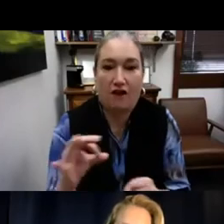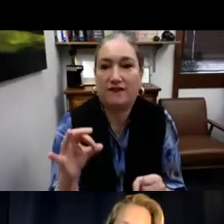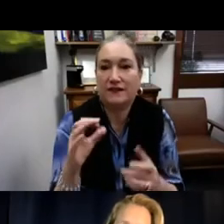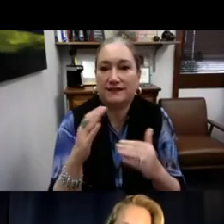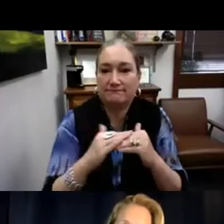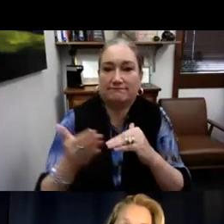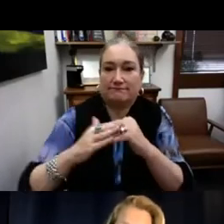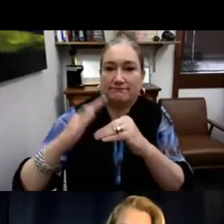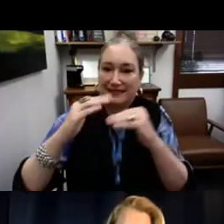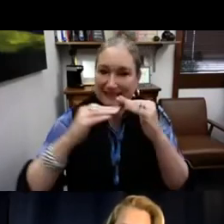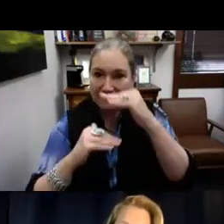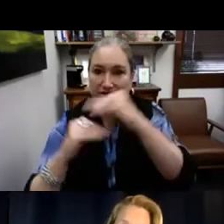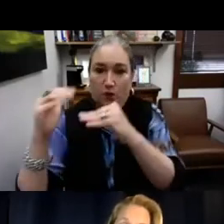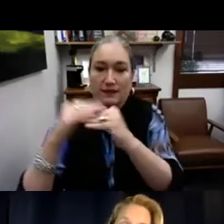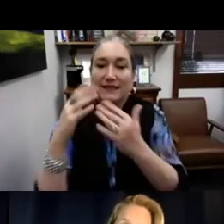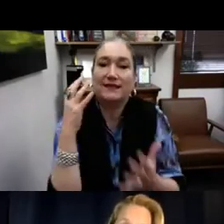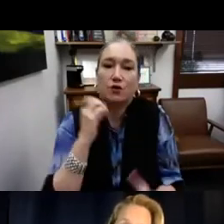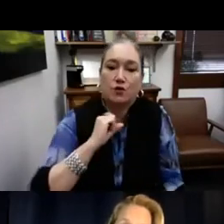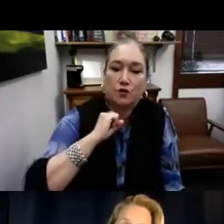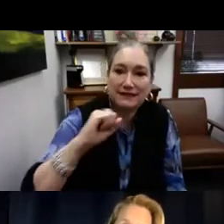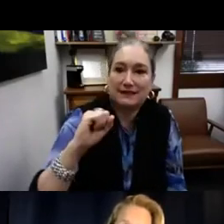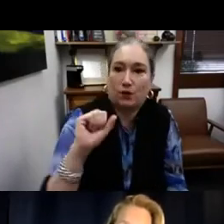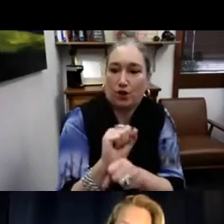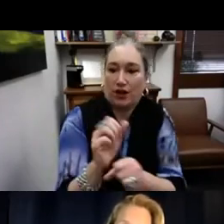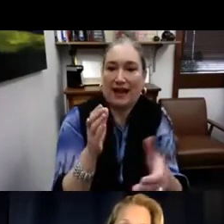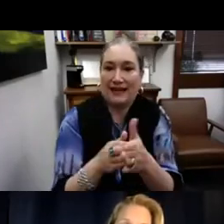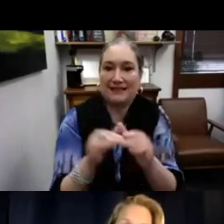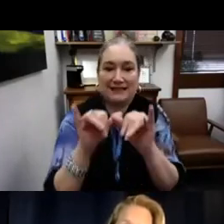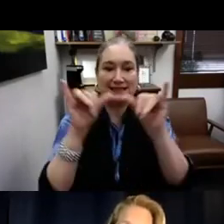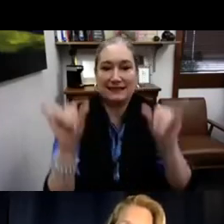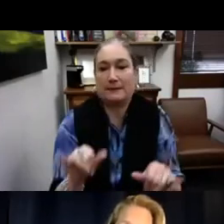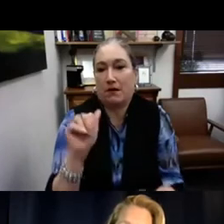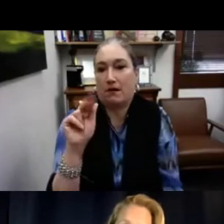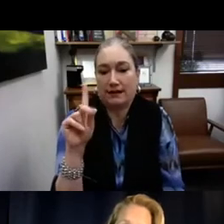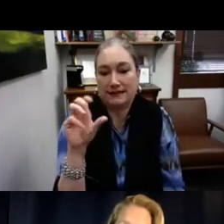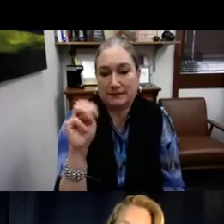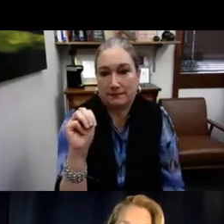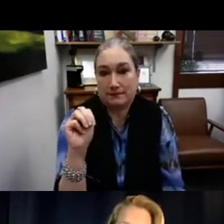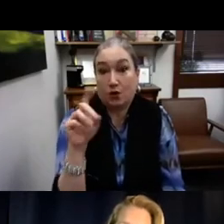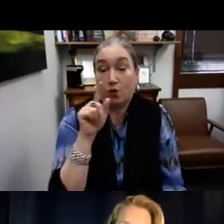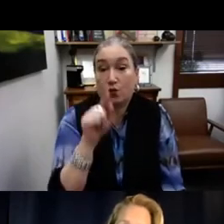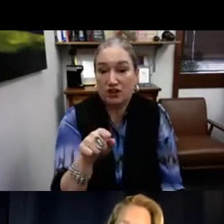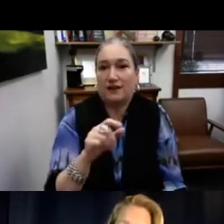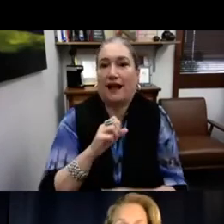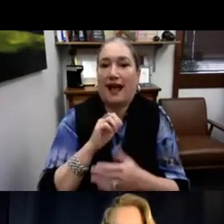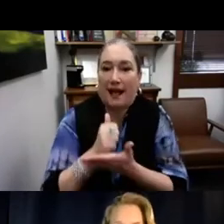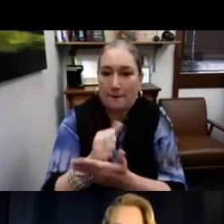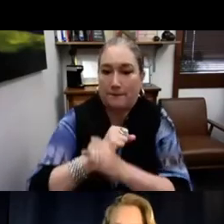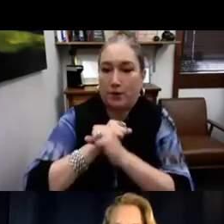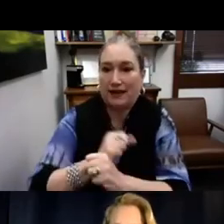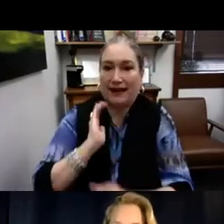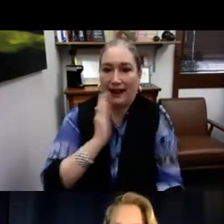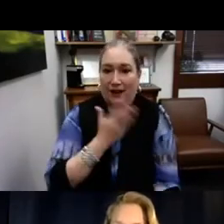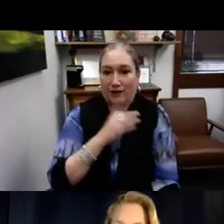220 years of scaffolded resistance work against the systematic